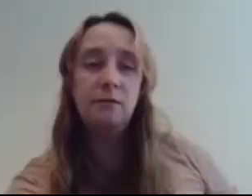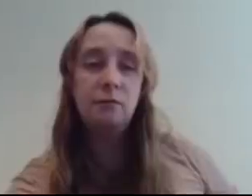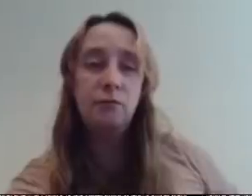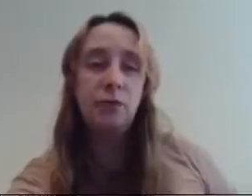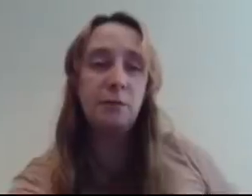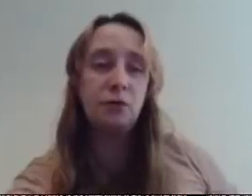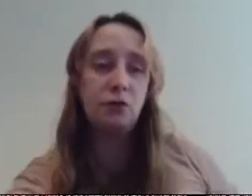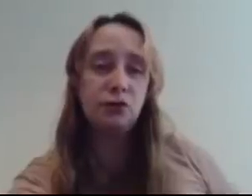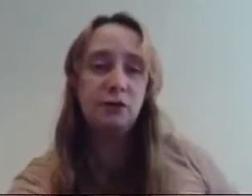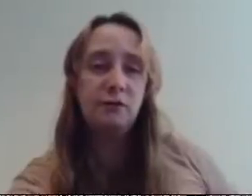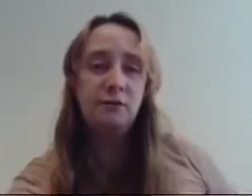where i must cost that